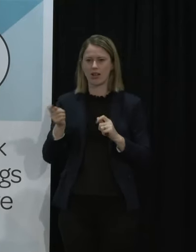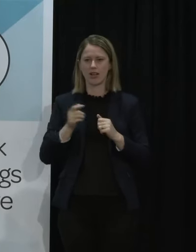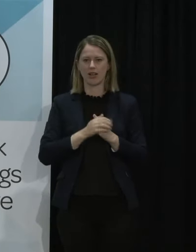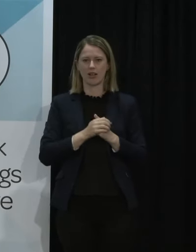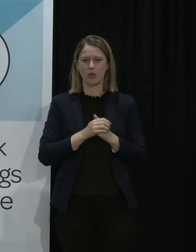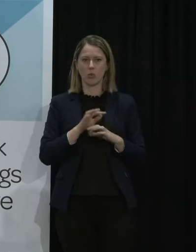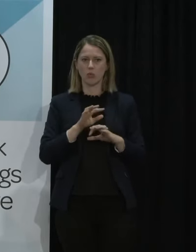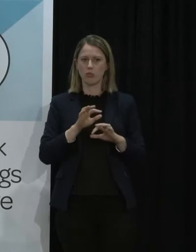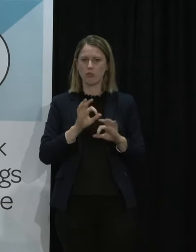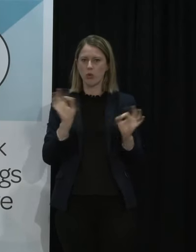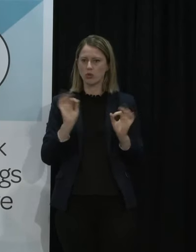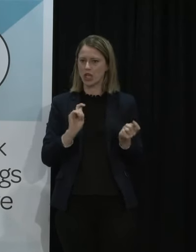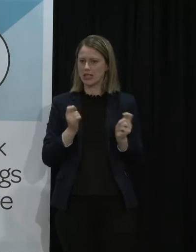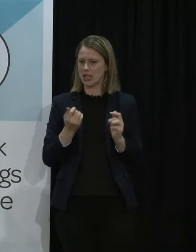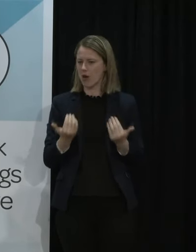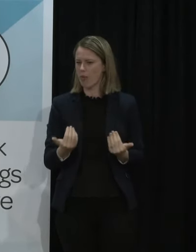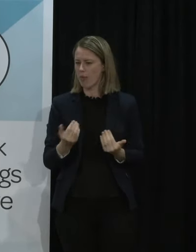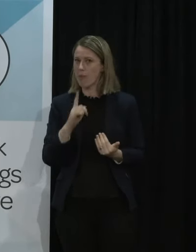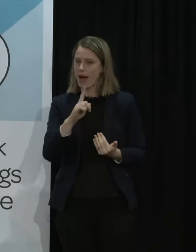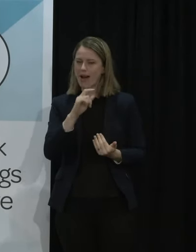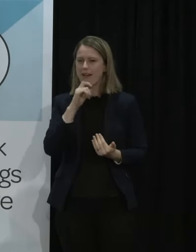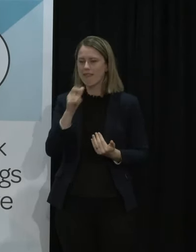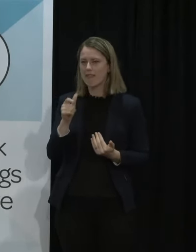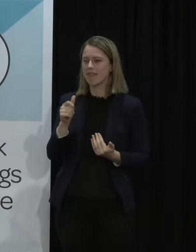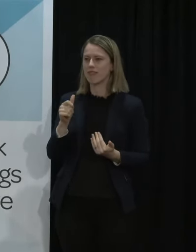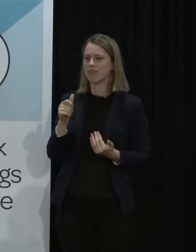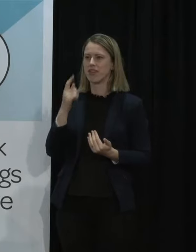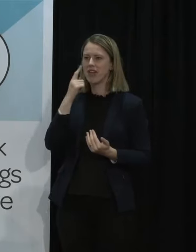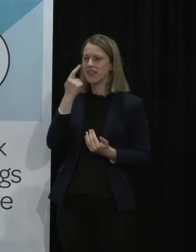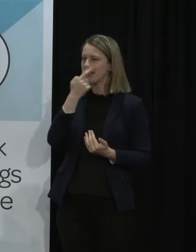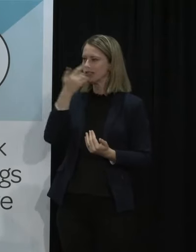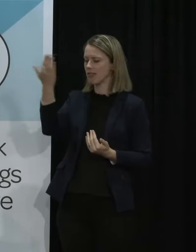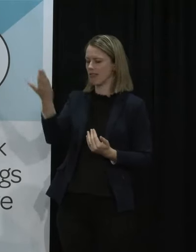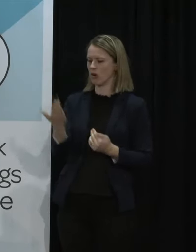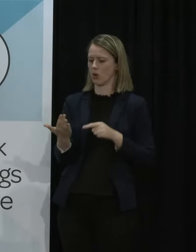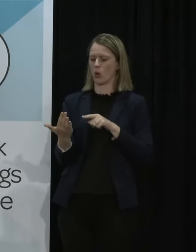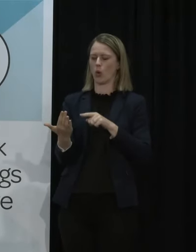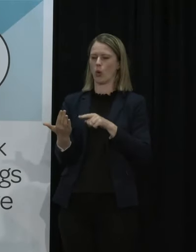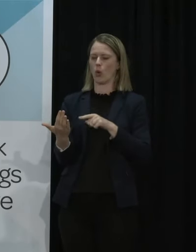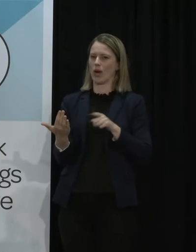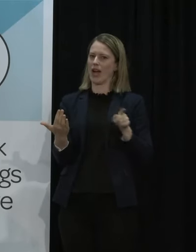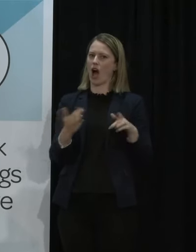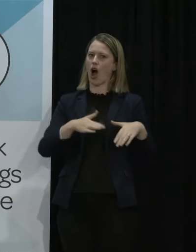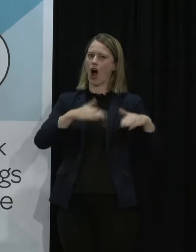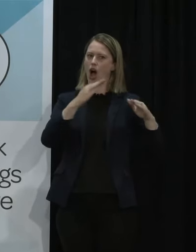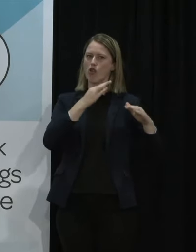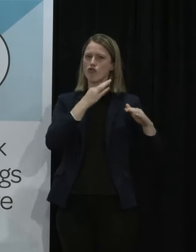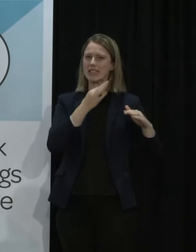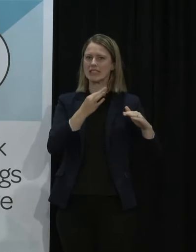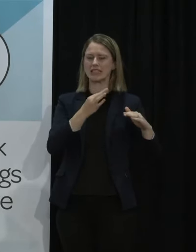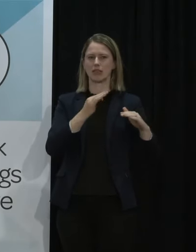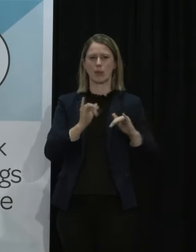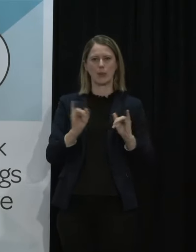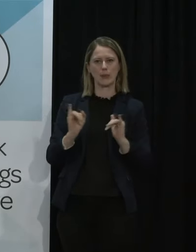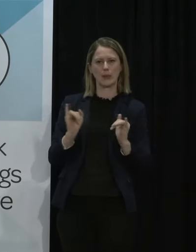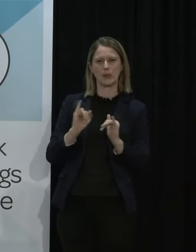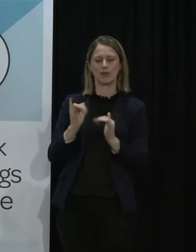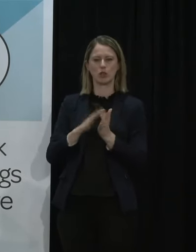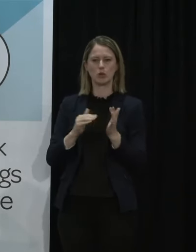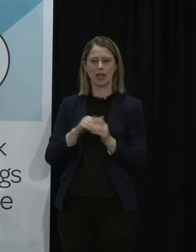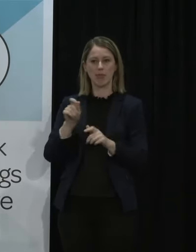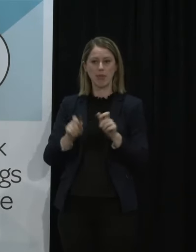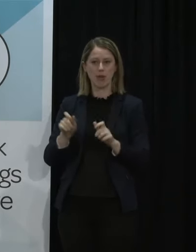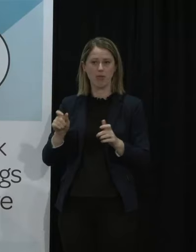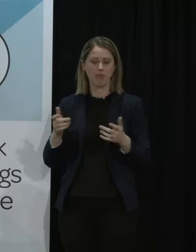we haven't changed it but of course if we're presented with evidence that suggests it presents a significant danger to the population